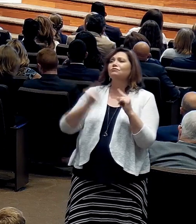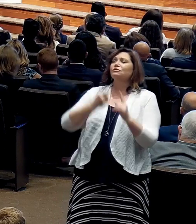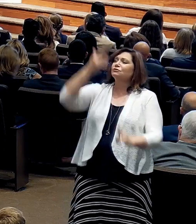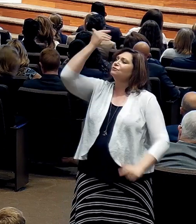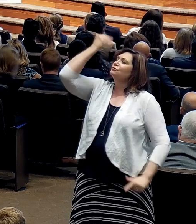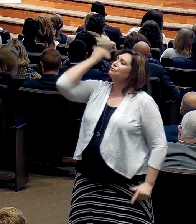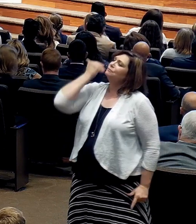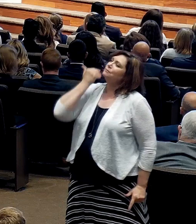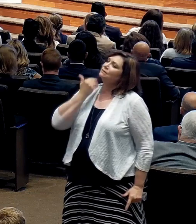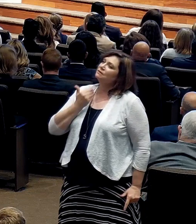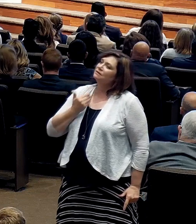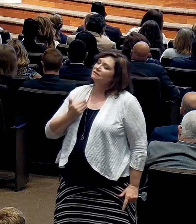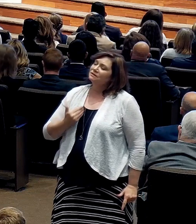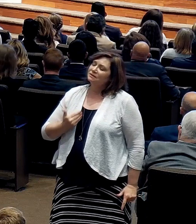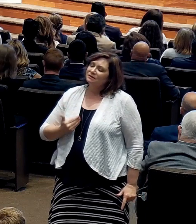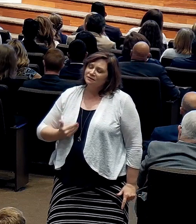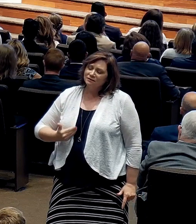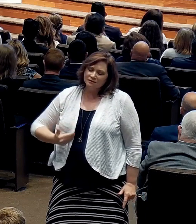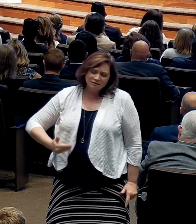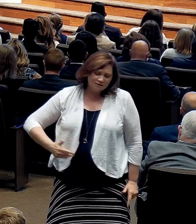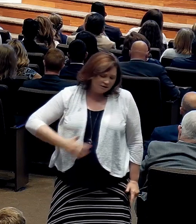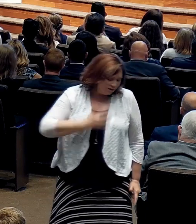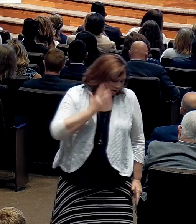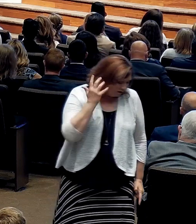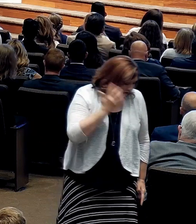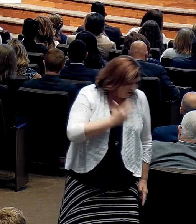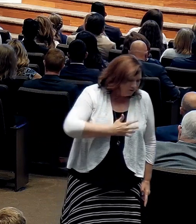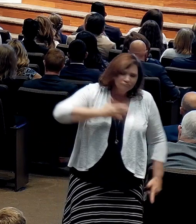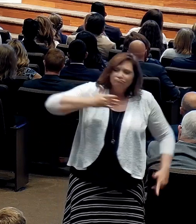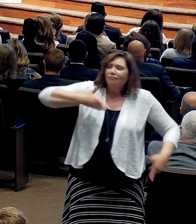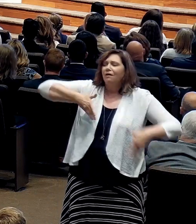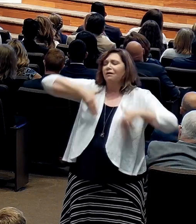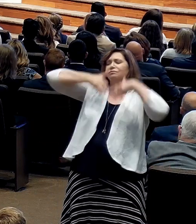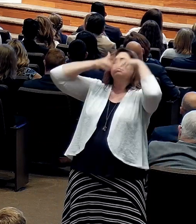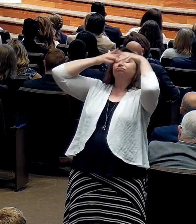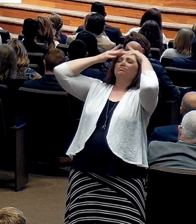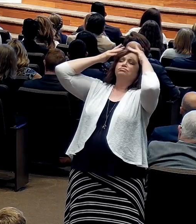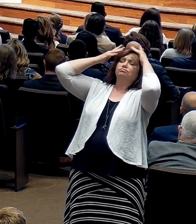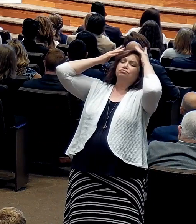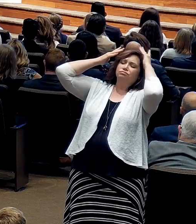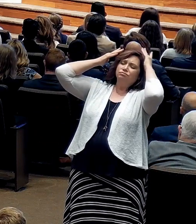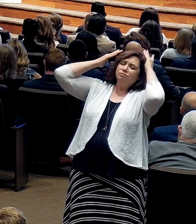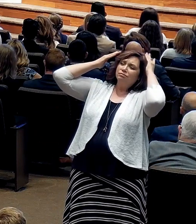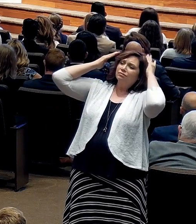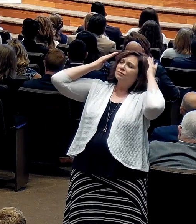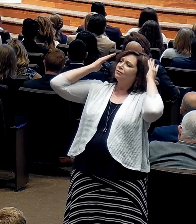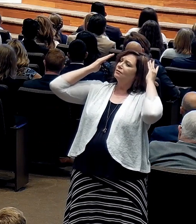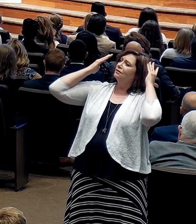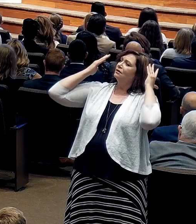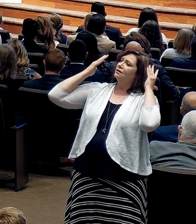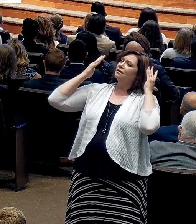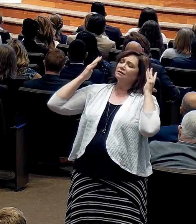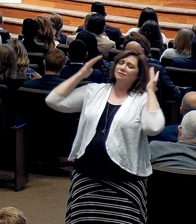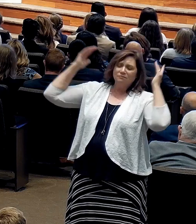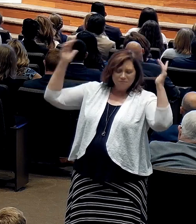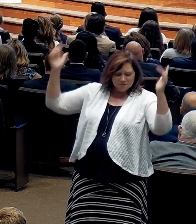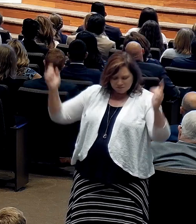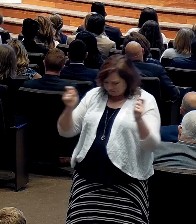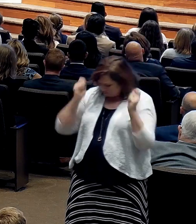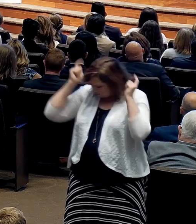overwhelmed, I am overwhelmed, words are not